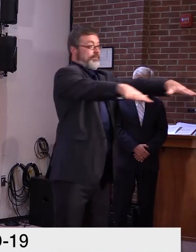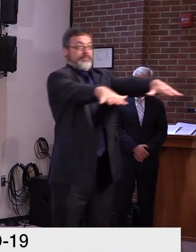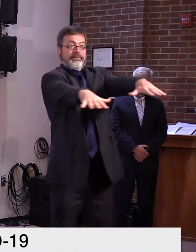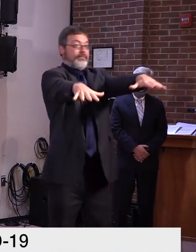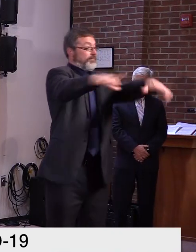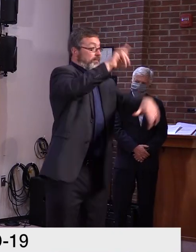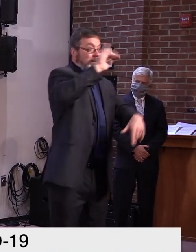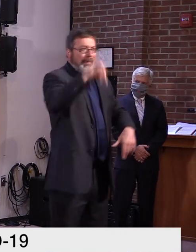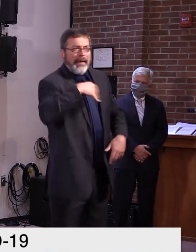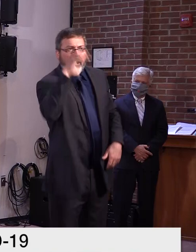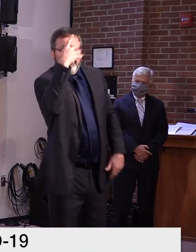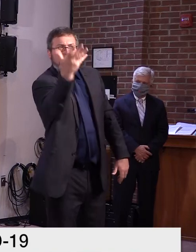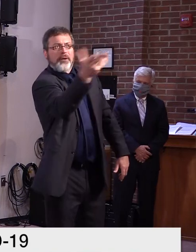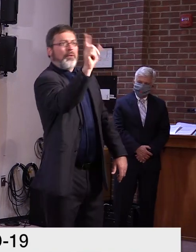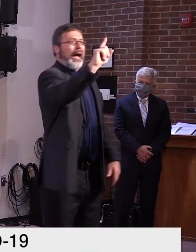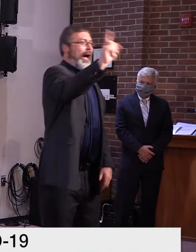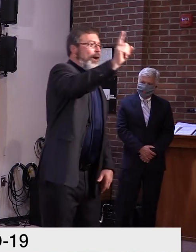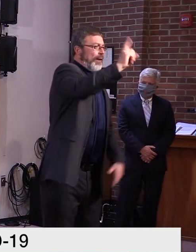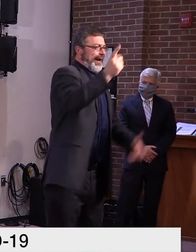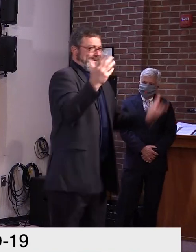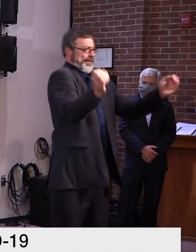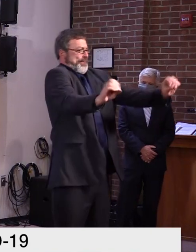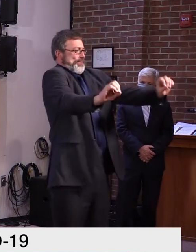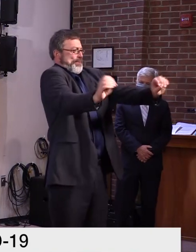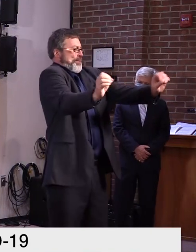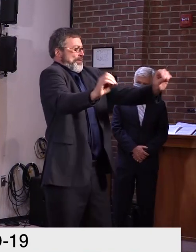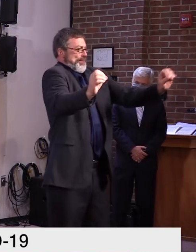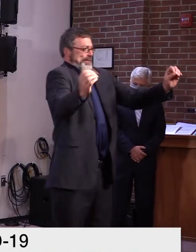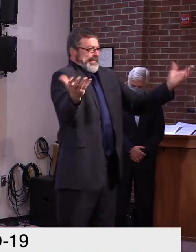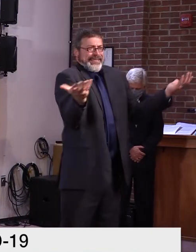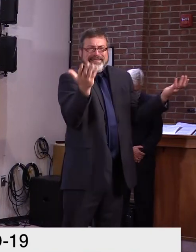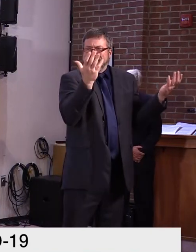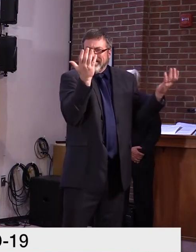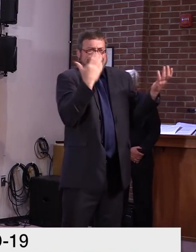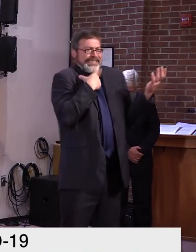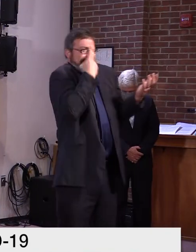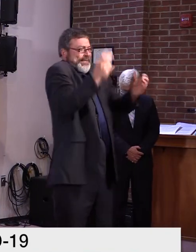that information. I'm not sure he's on, uh, Secretary Curley, do you know offhand?